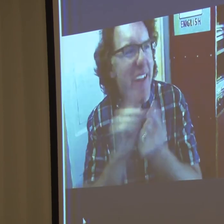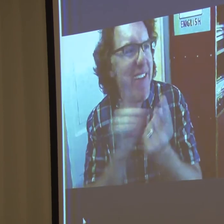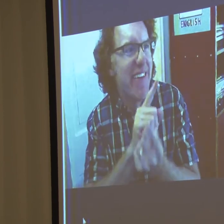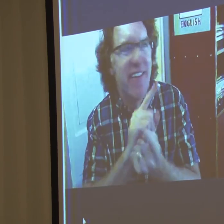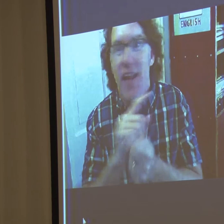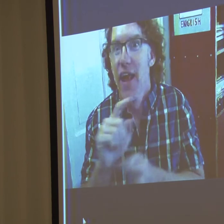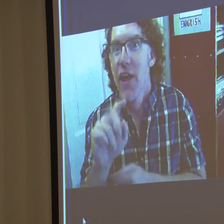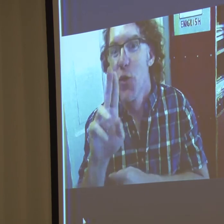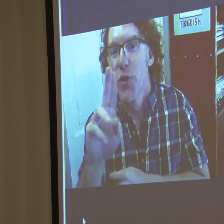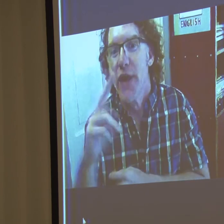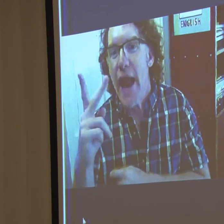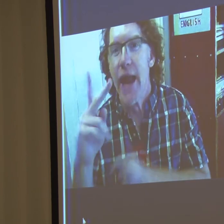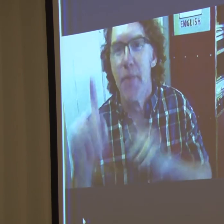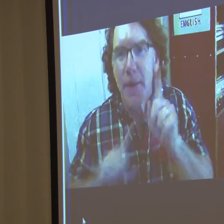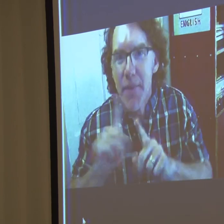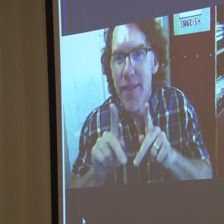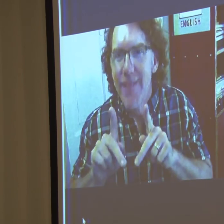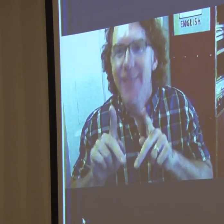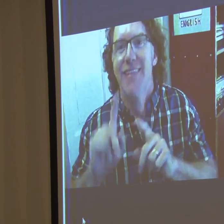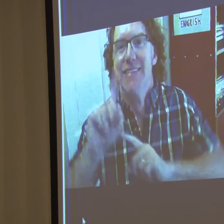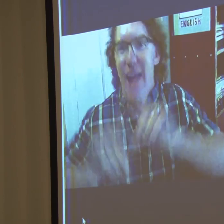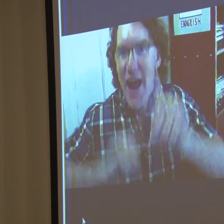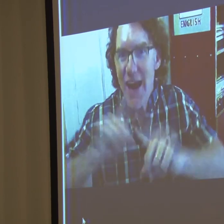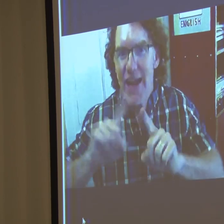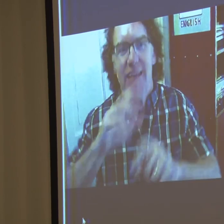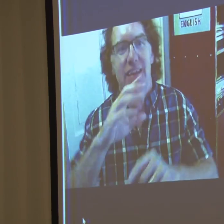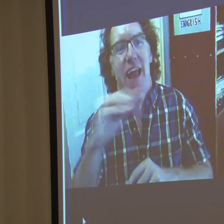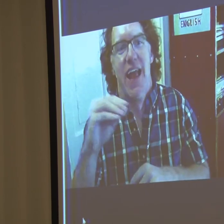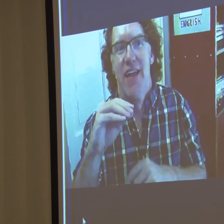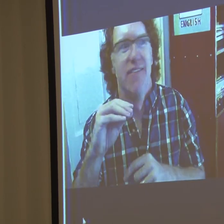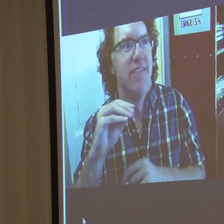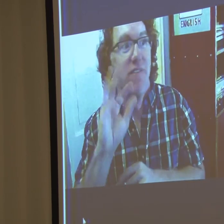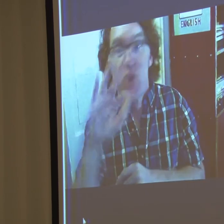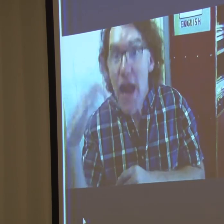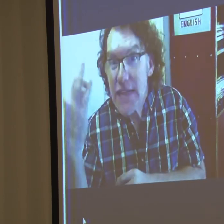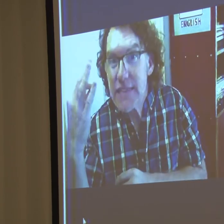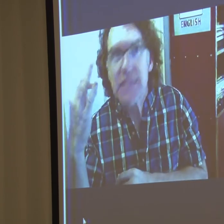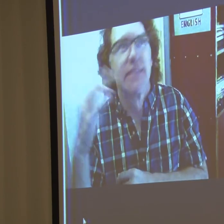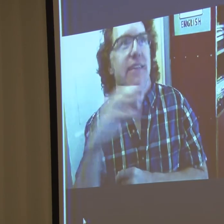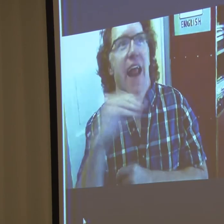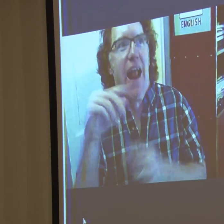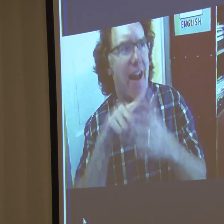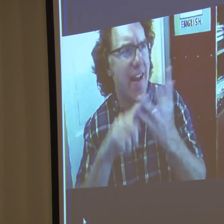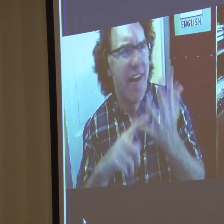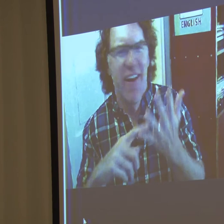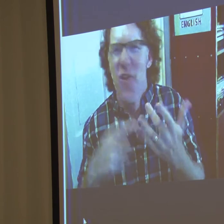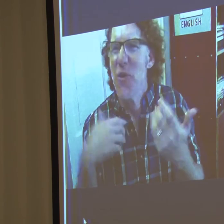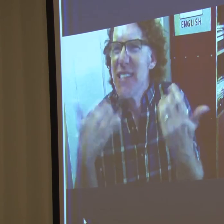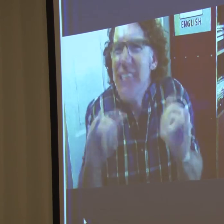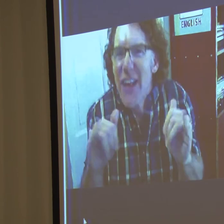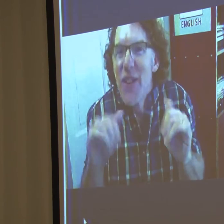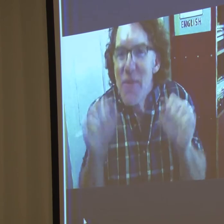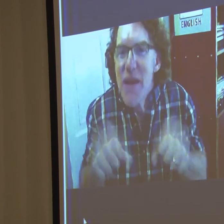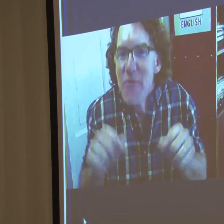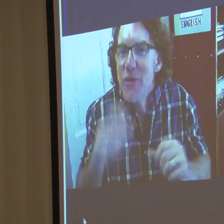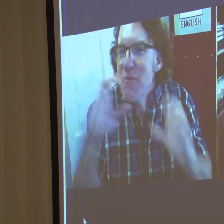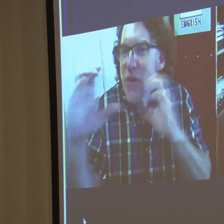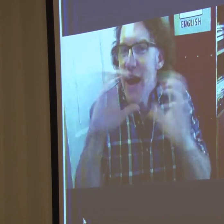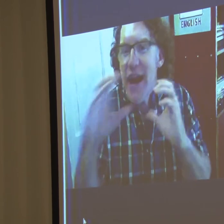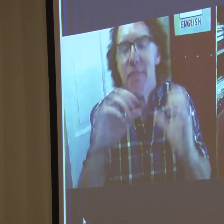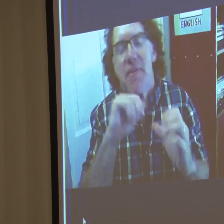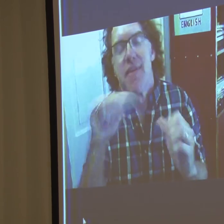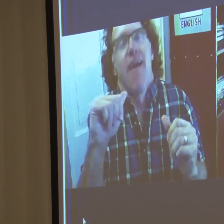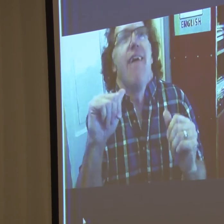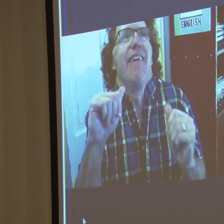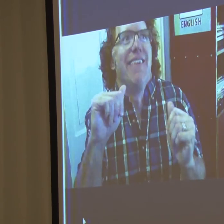went to Europe, I met some people from the United Kingdom, from England. Um, of course, each country has their